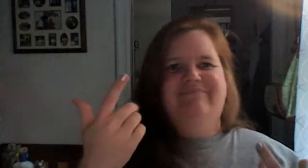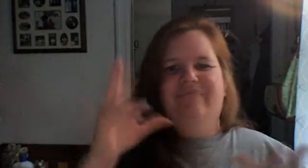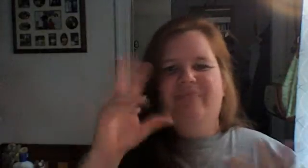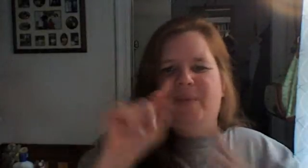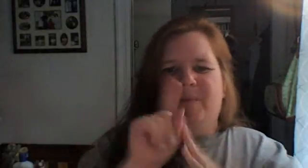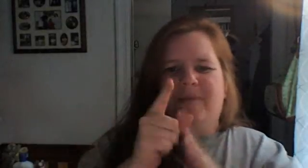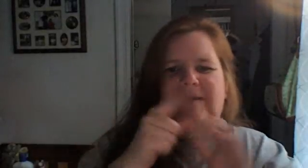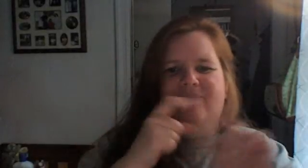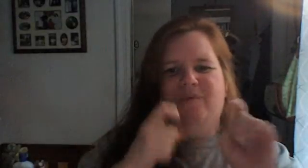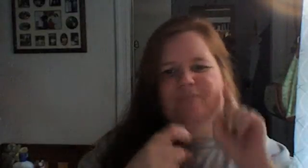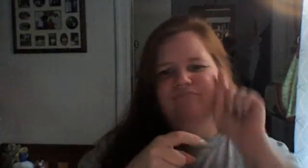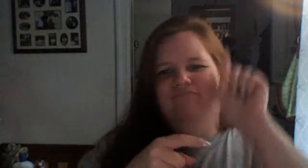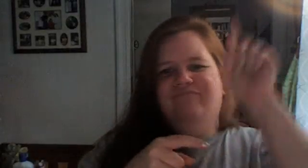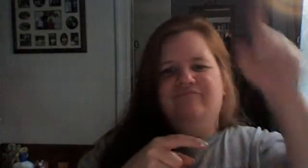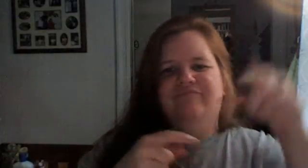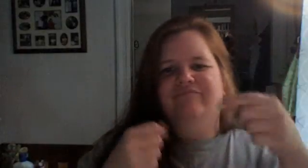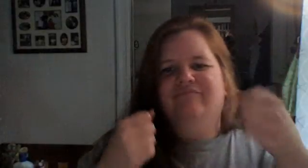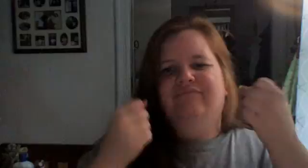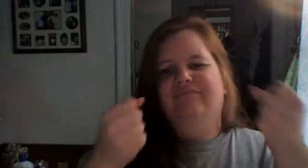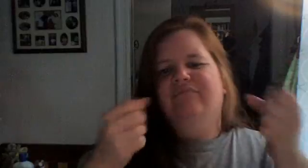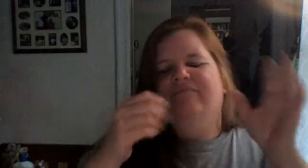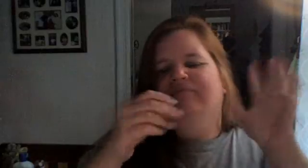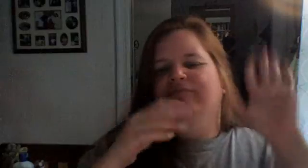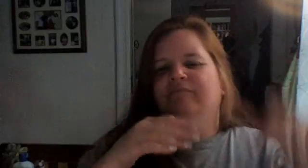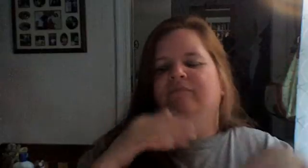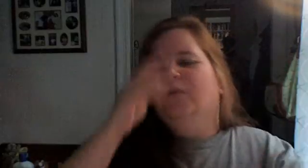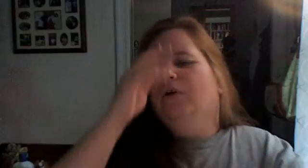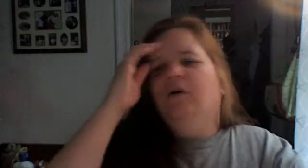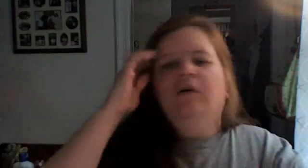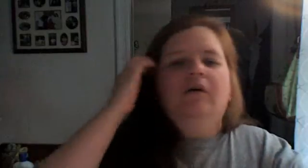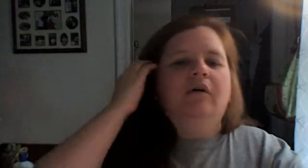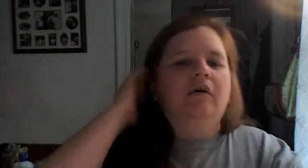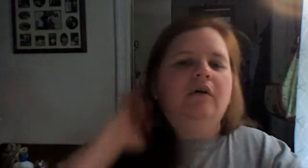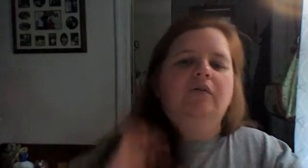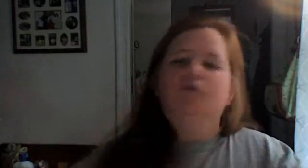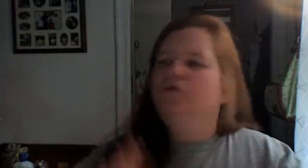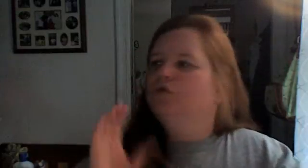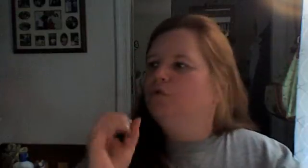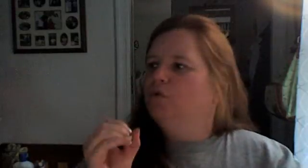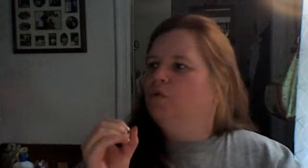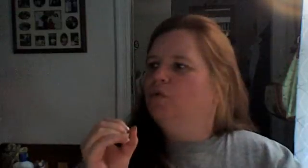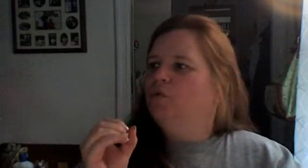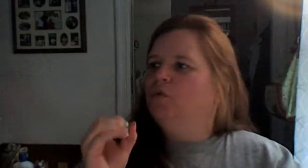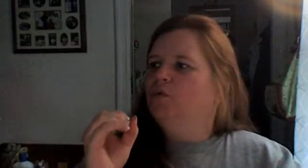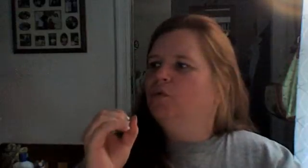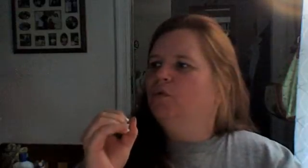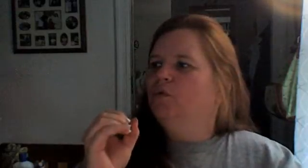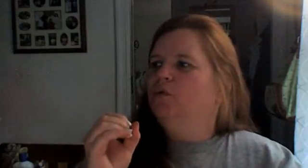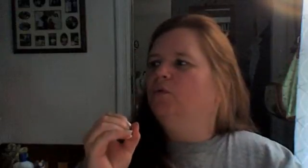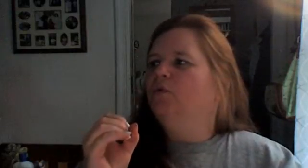have another check on Hurricane's Eye. Hurricane's track was done in just three minutes. This